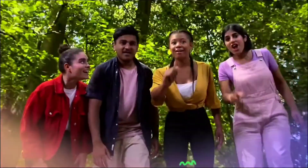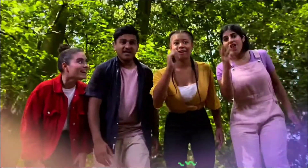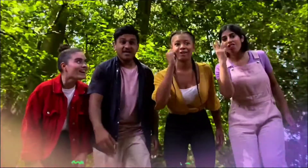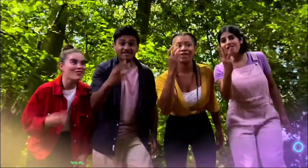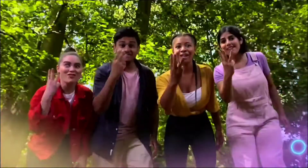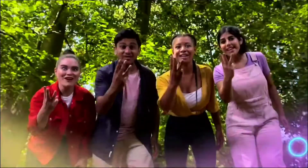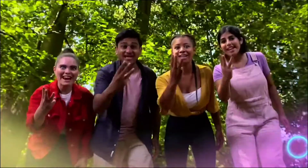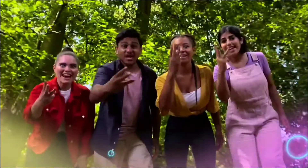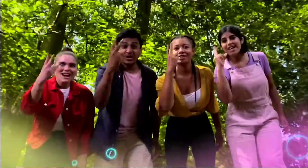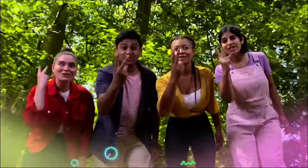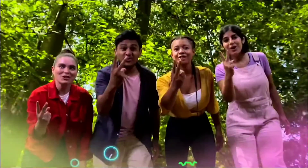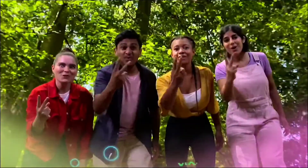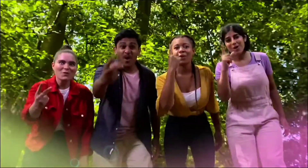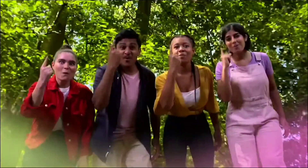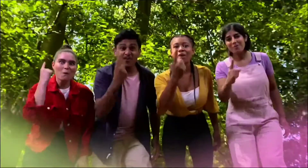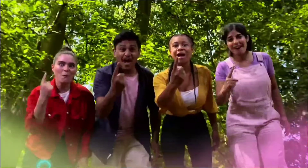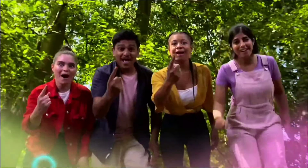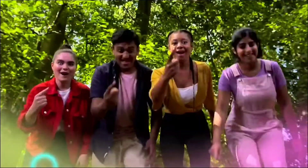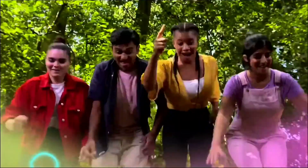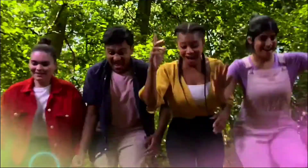3, 2, 1